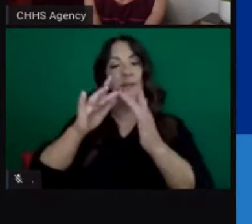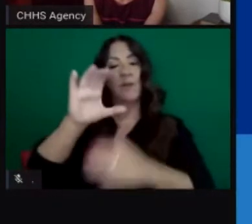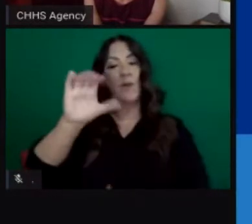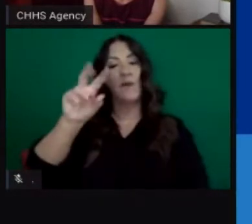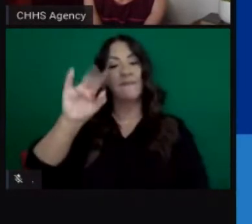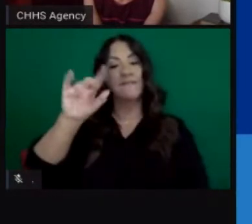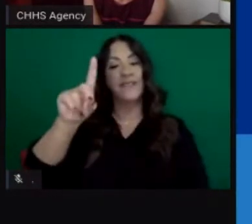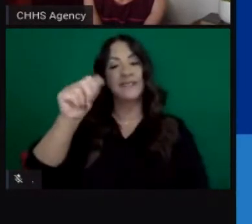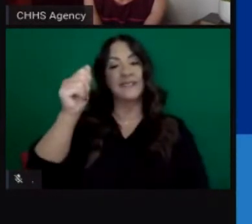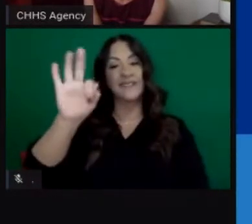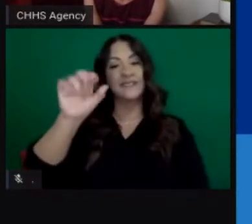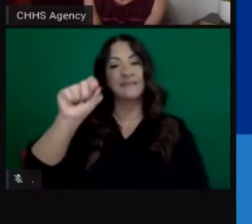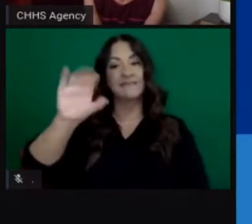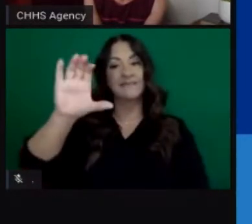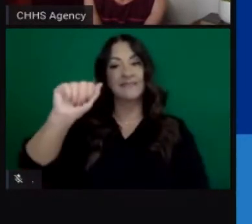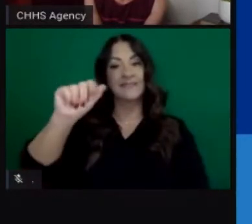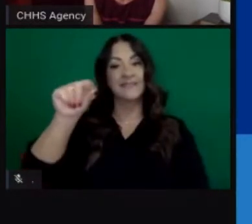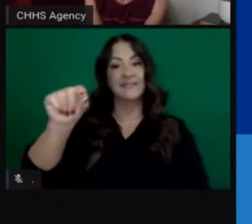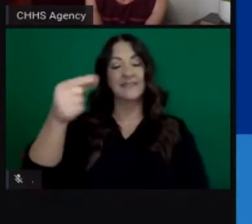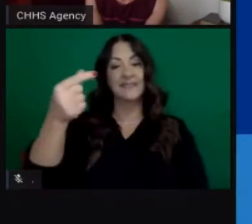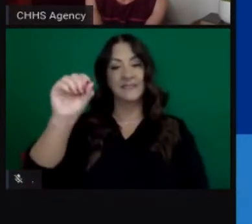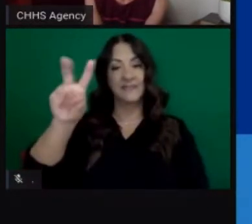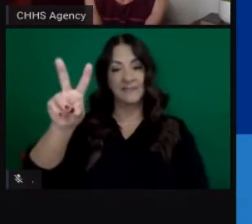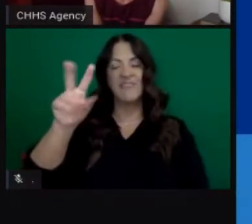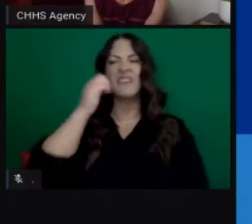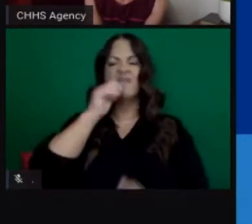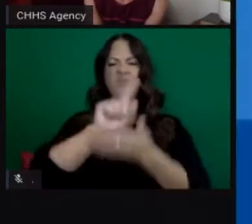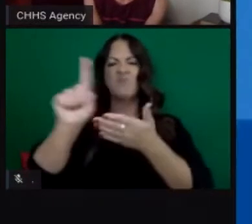.ca.gov, which will be updated weekly.